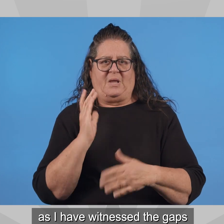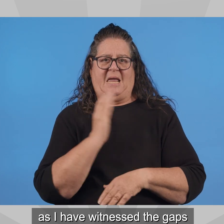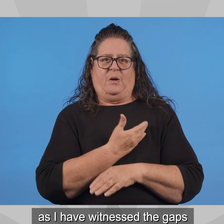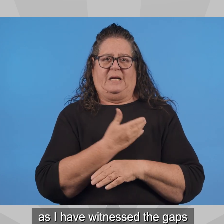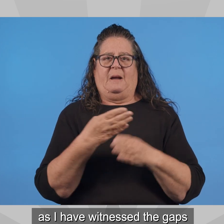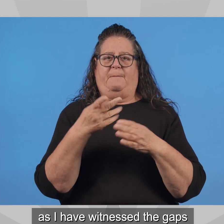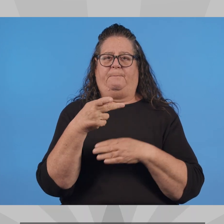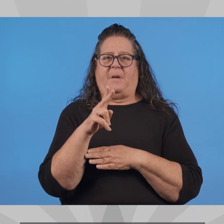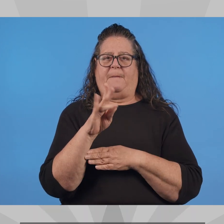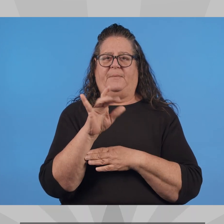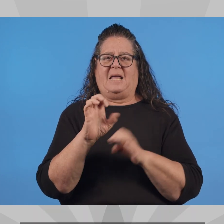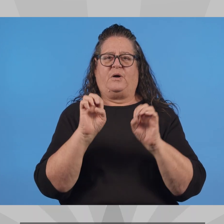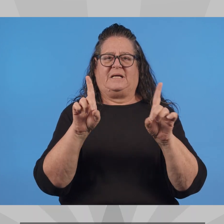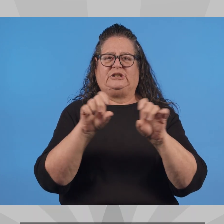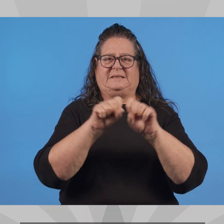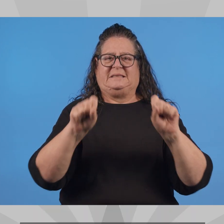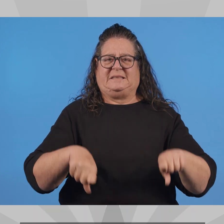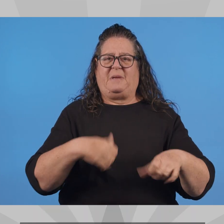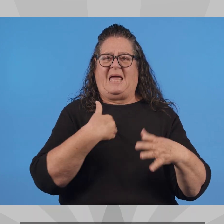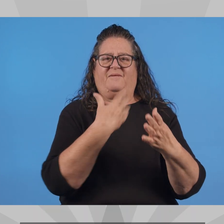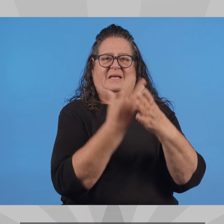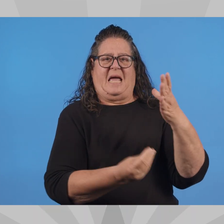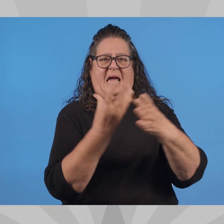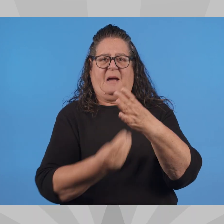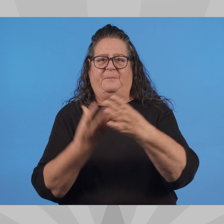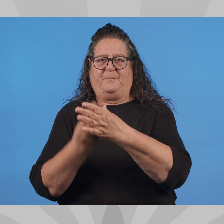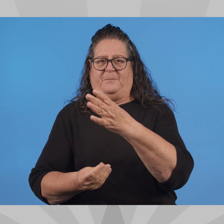education system and its effects on our communities.